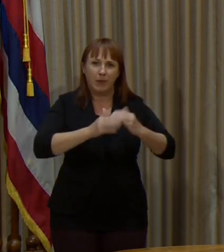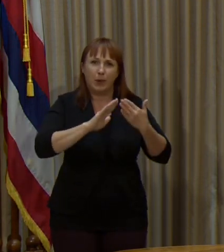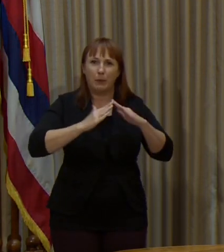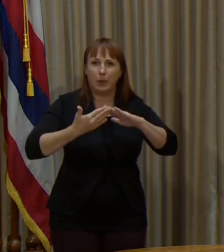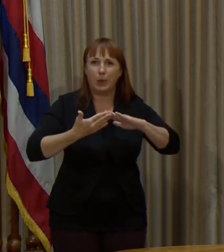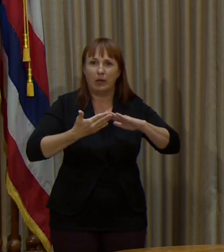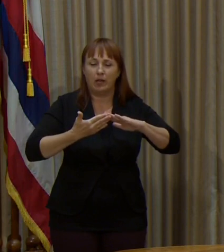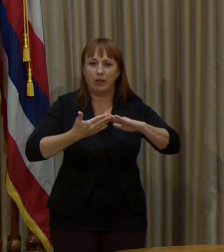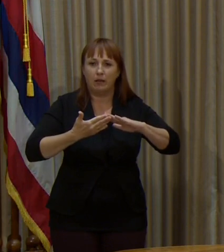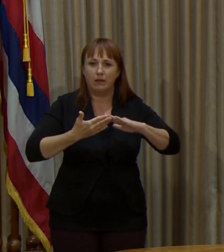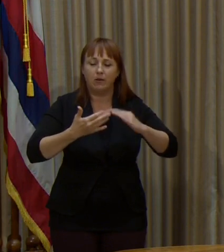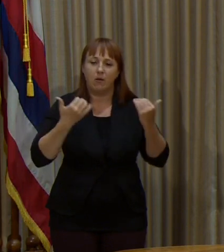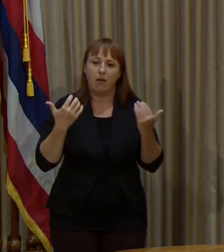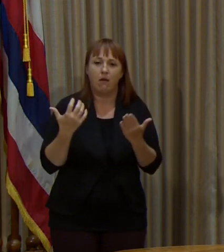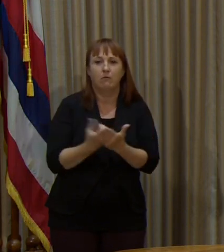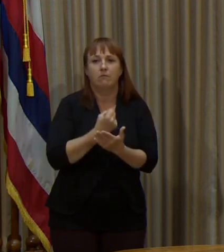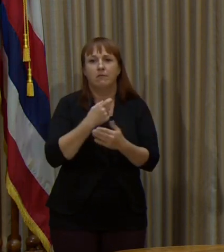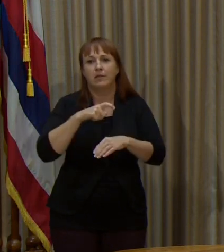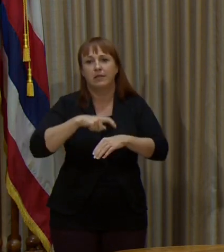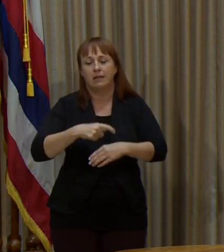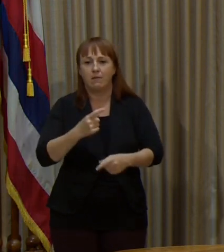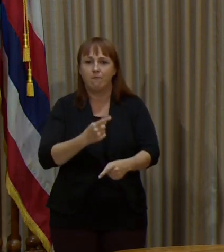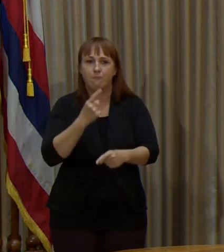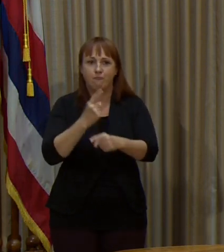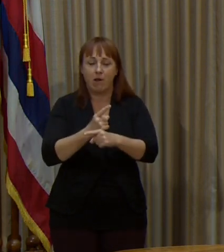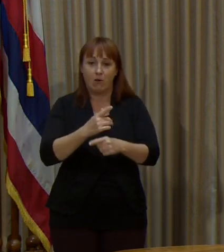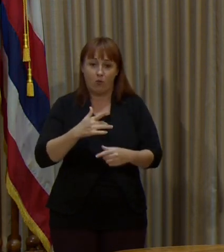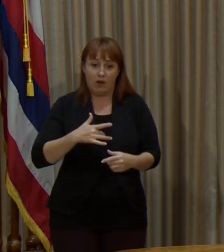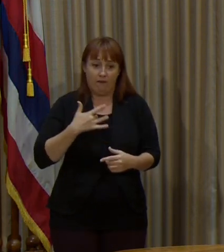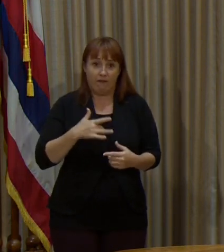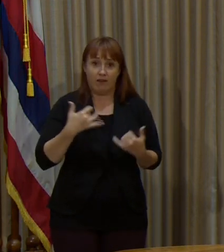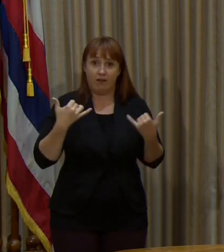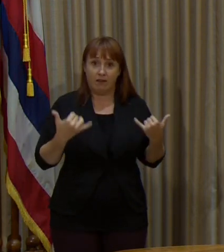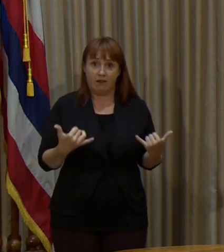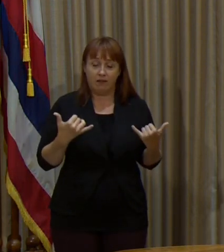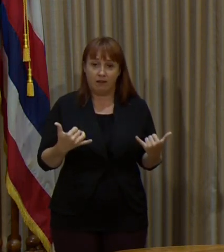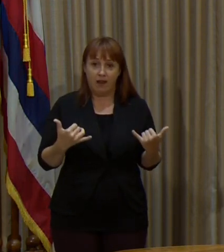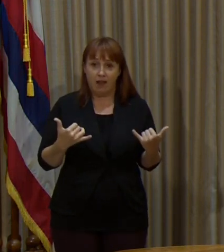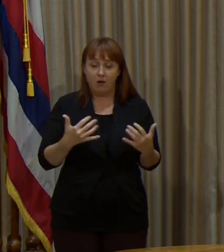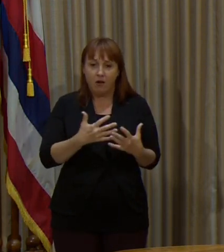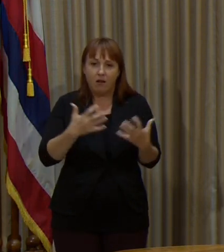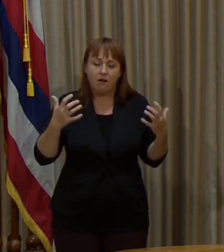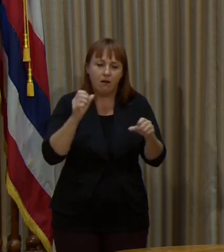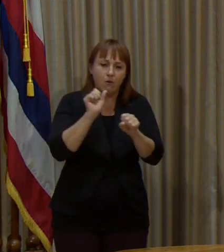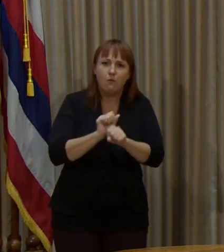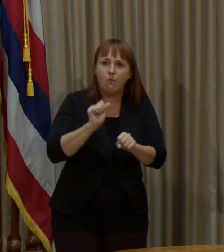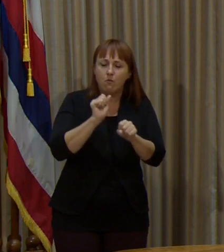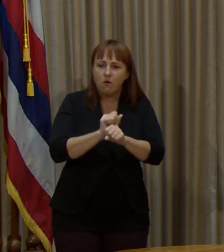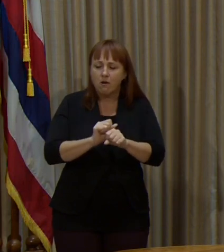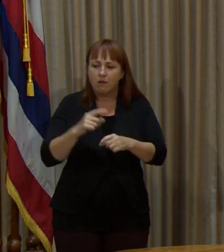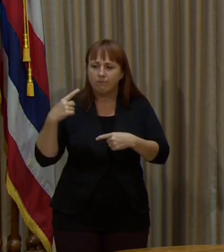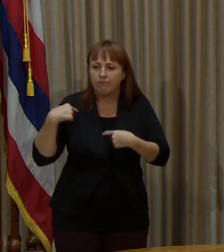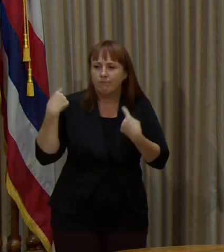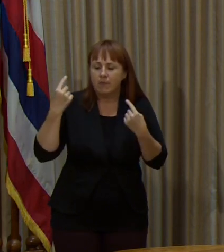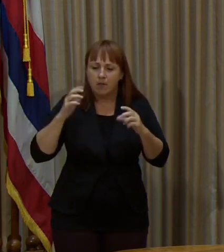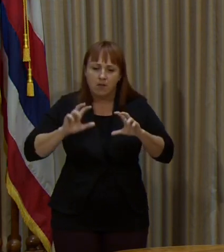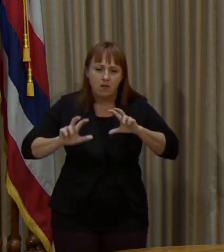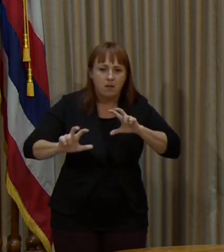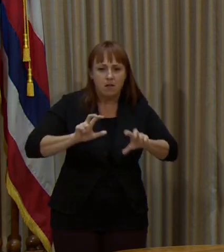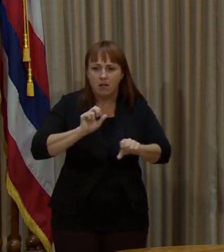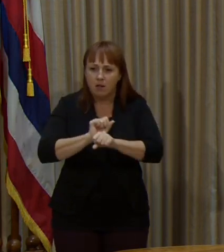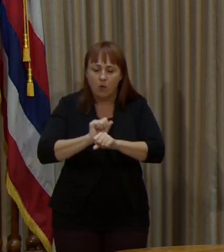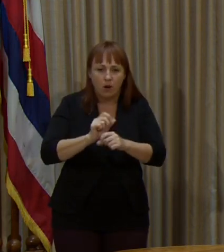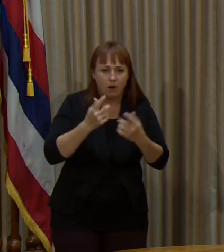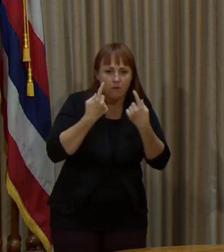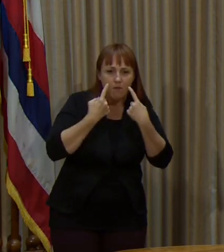This is really the time to do this. We feel that, you know, a lot of work has gone into making sure this